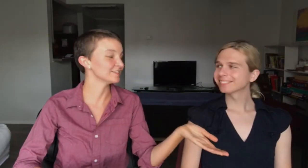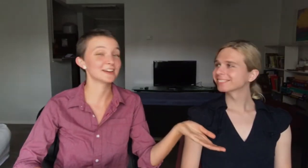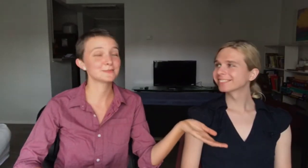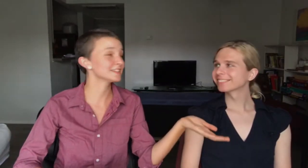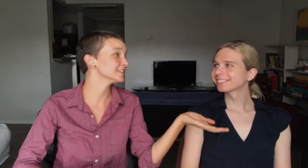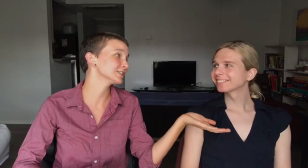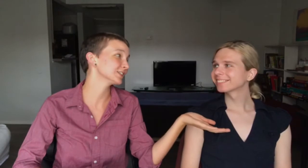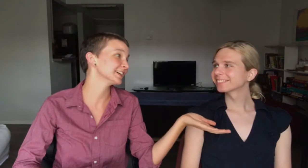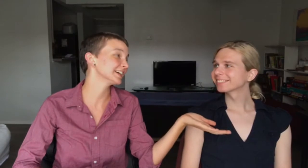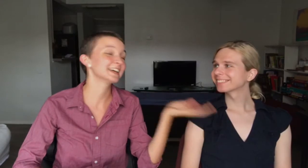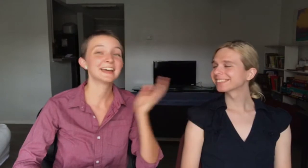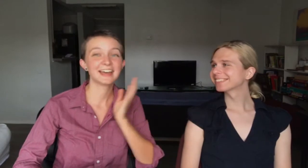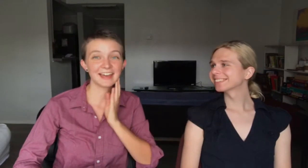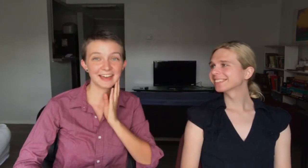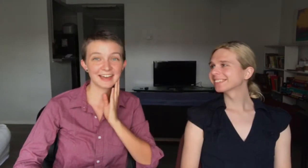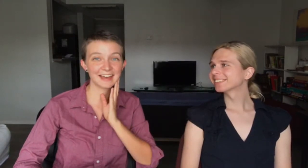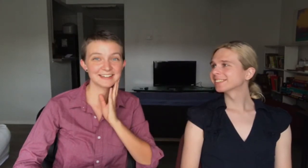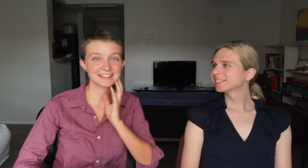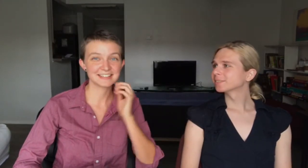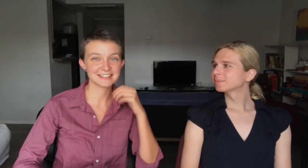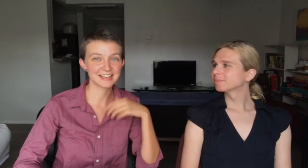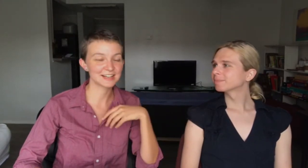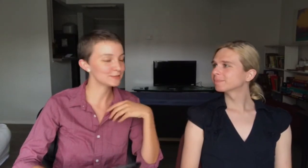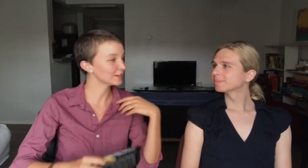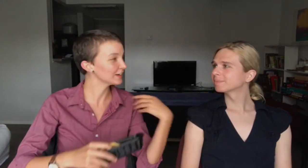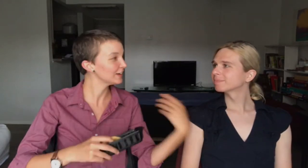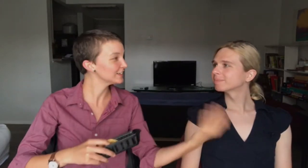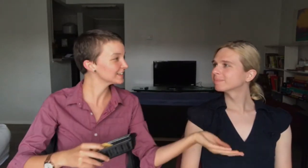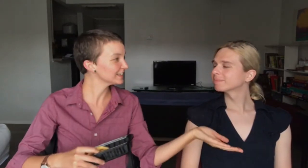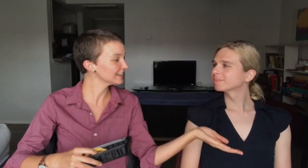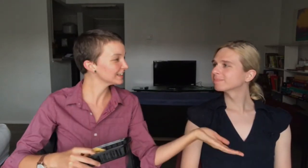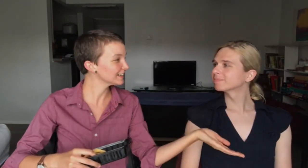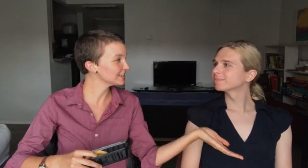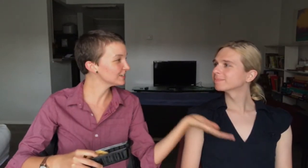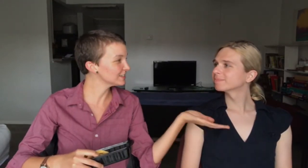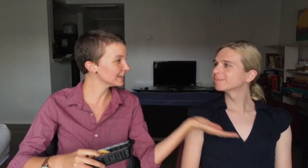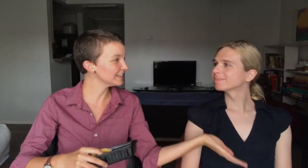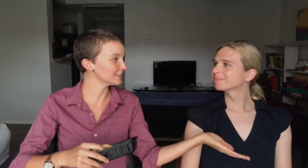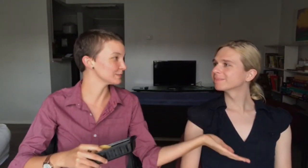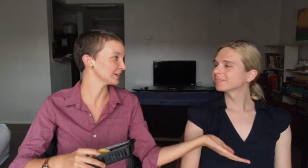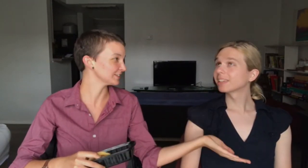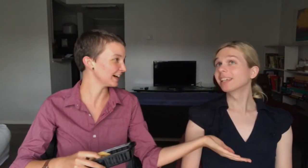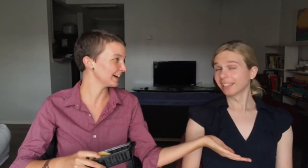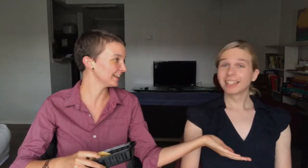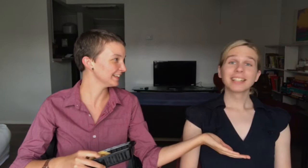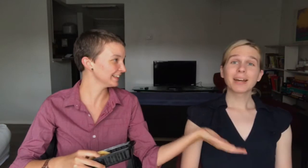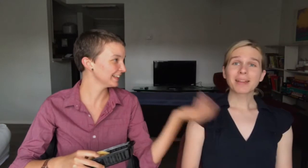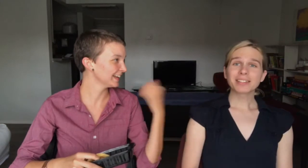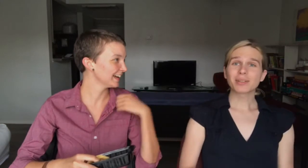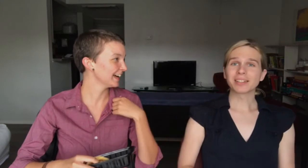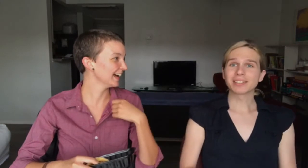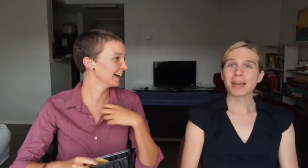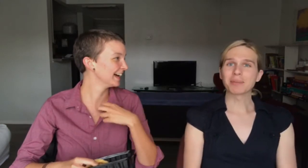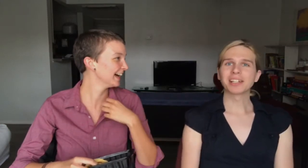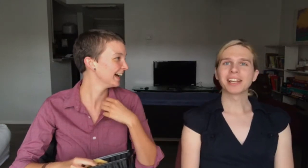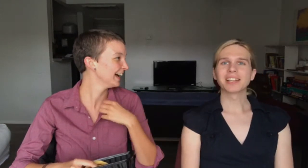I very much enjoyed. And to set up her own new Tinder profile. Yeah, that's a thing that's happening again.